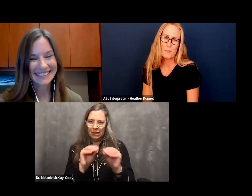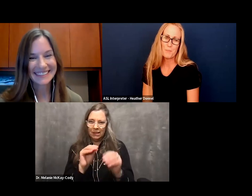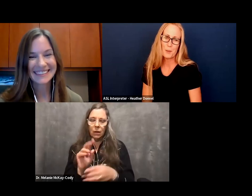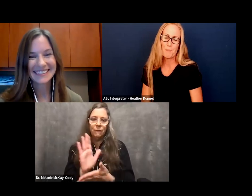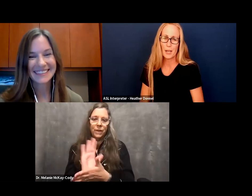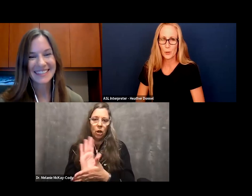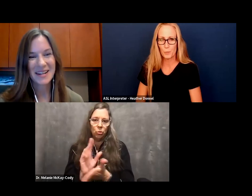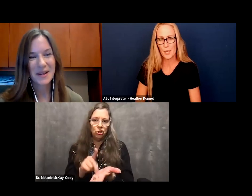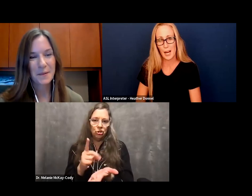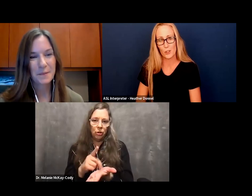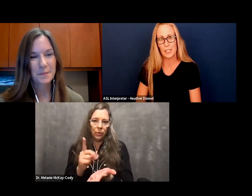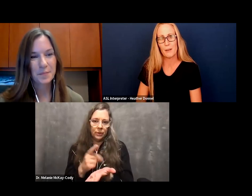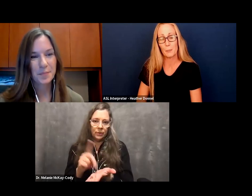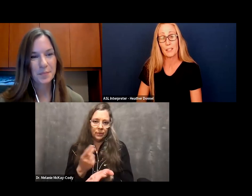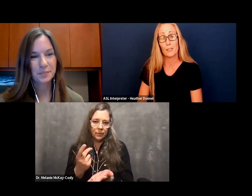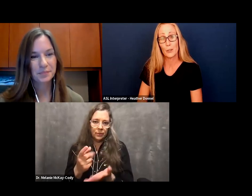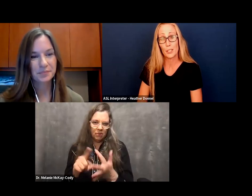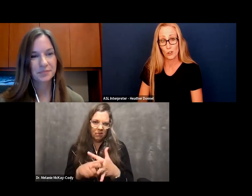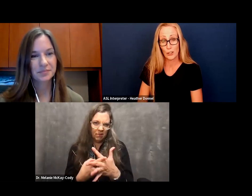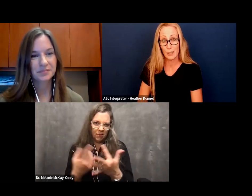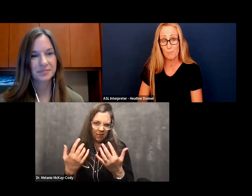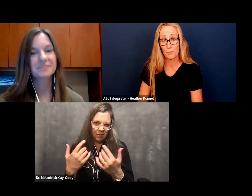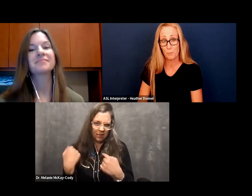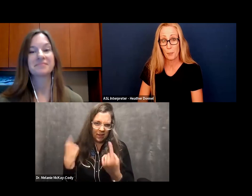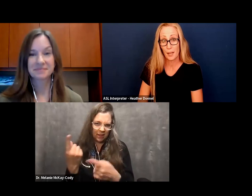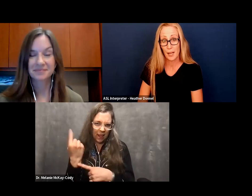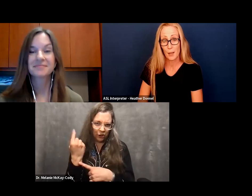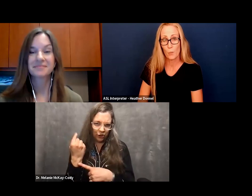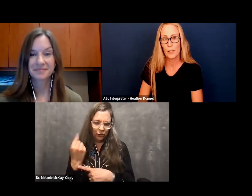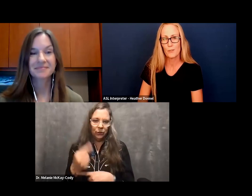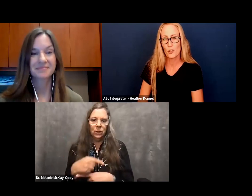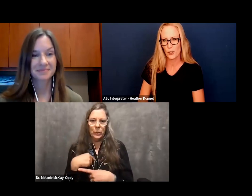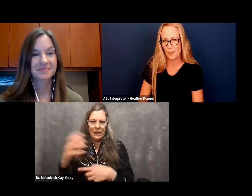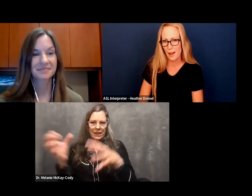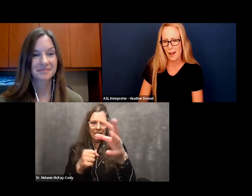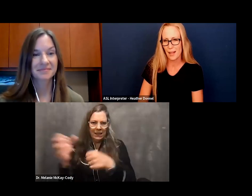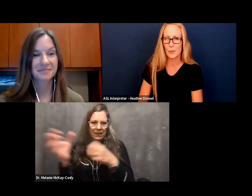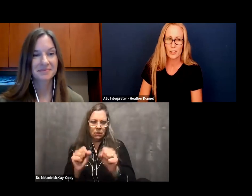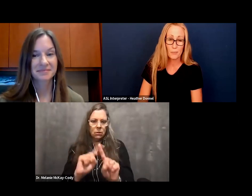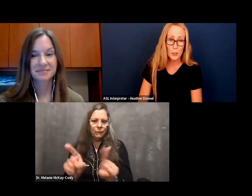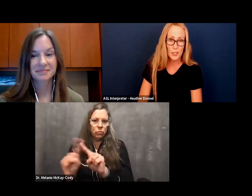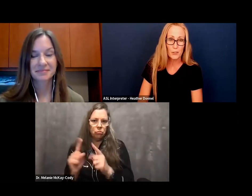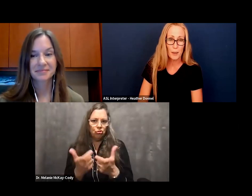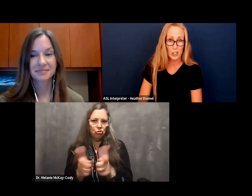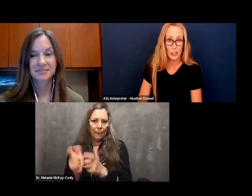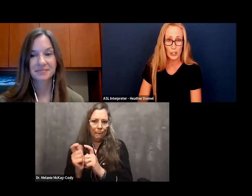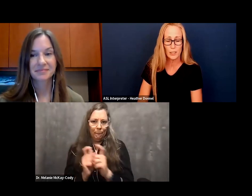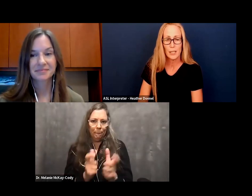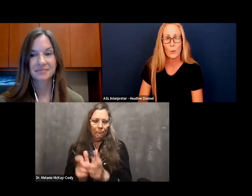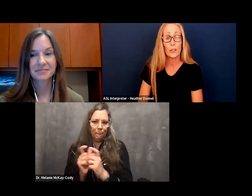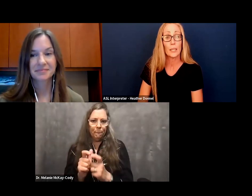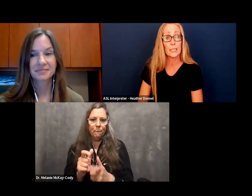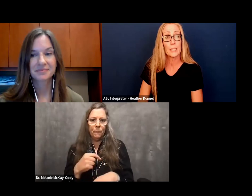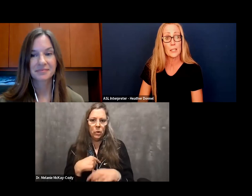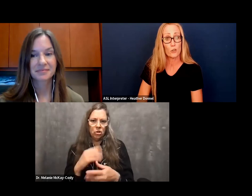Yes, my group is actually developing a video dictionary. We've started that. We've actually been doing this for the past year.